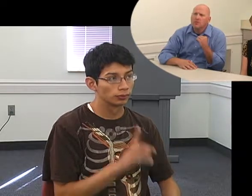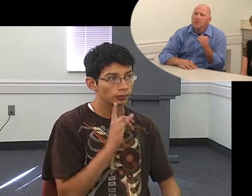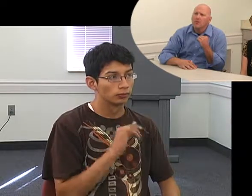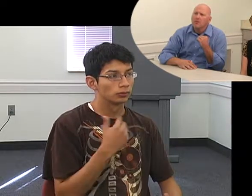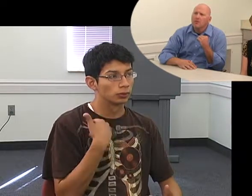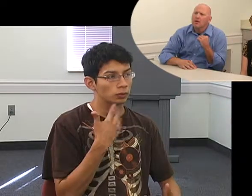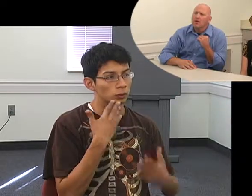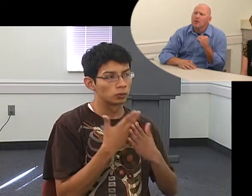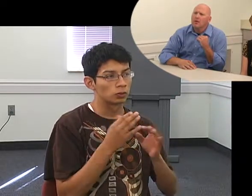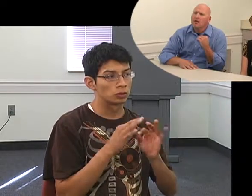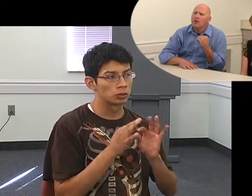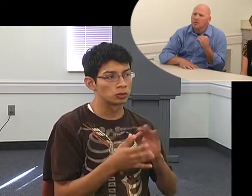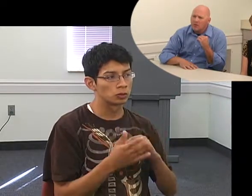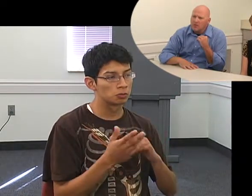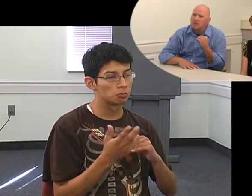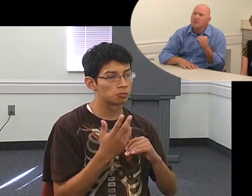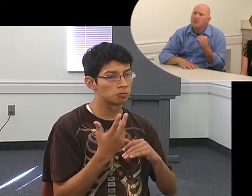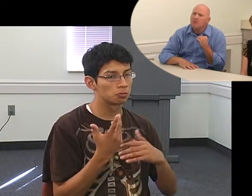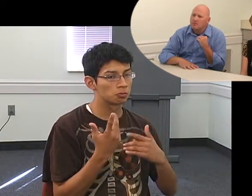Okay.